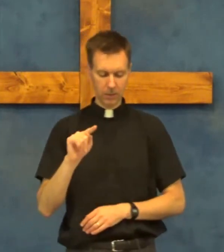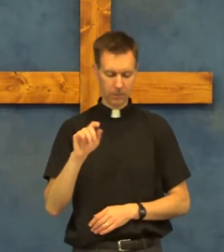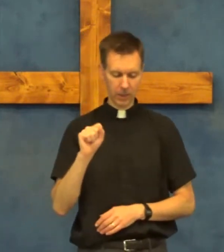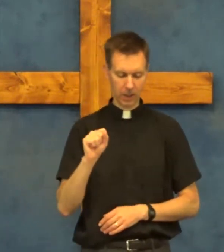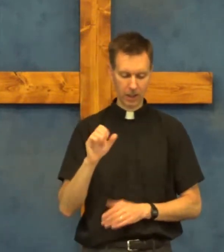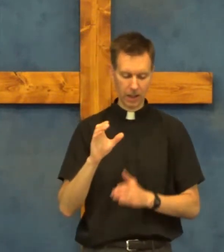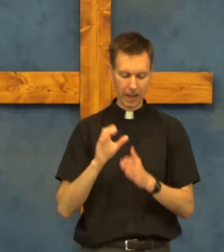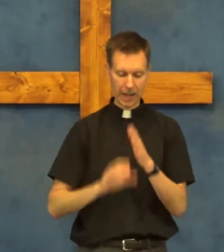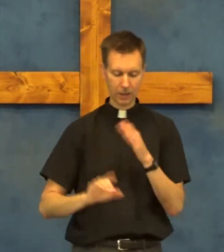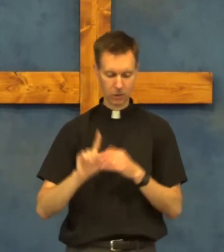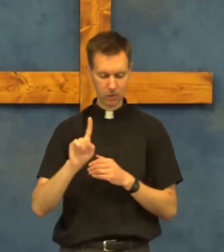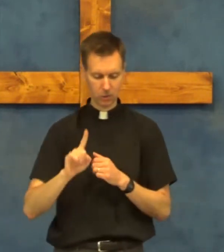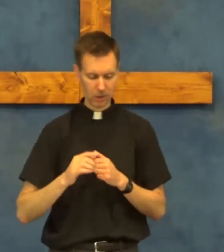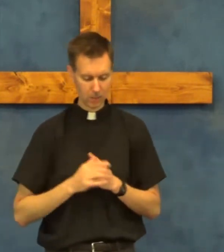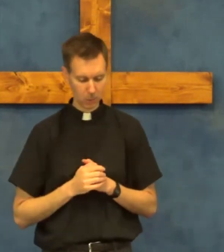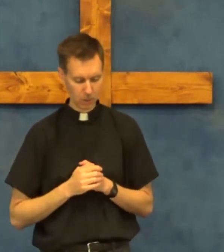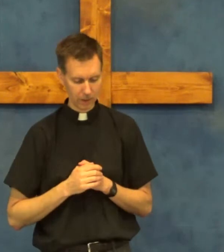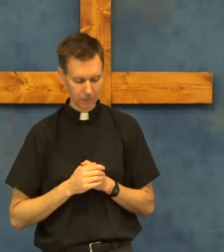In Acts chapter 1